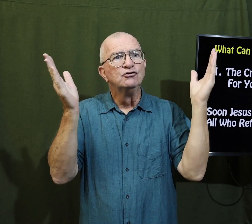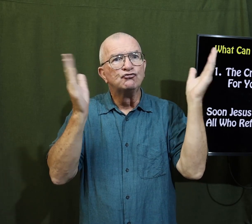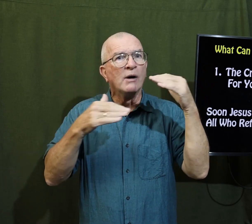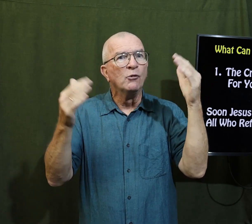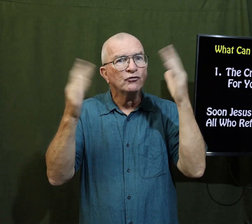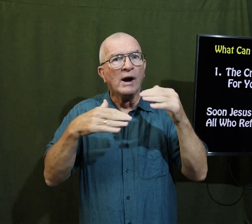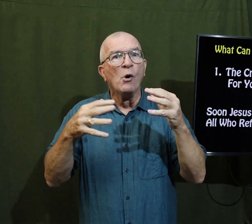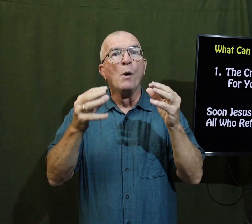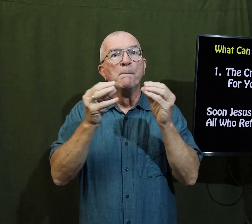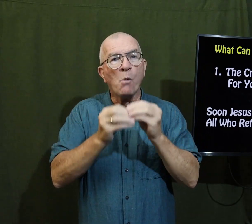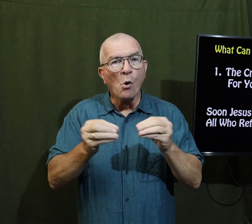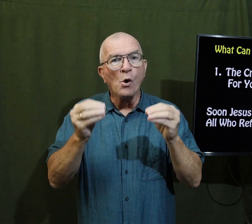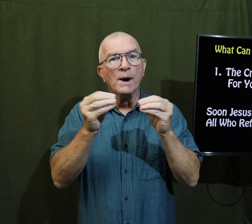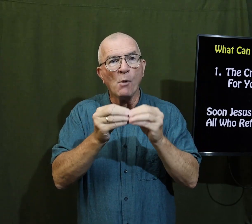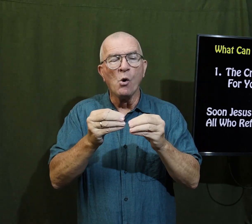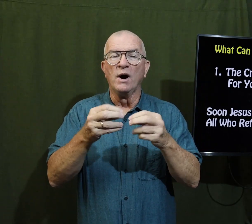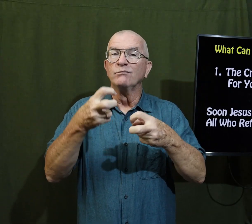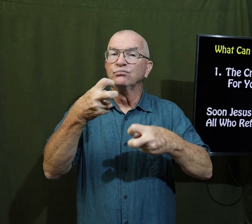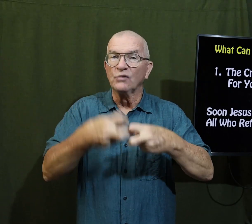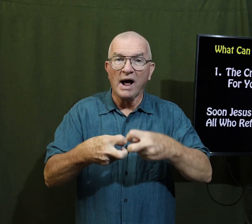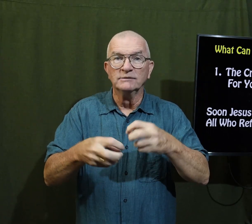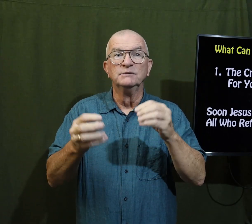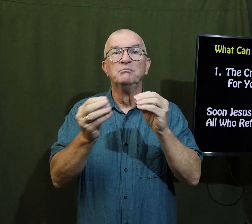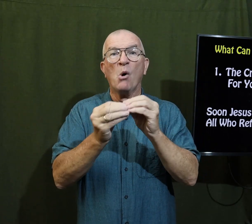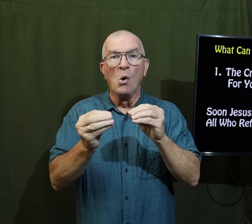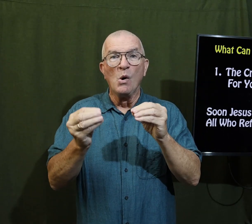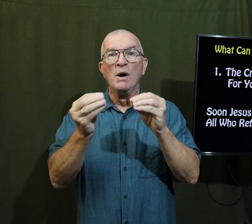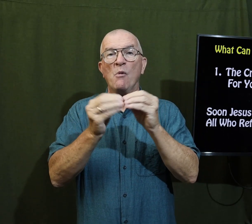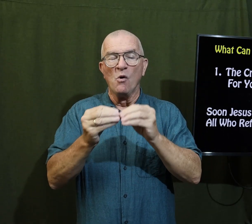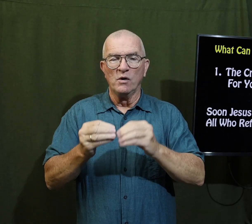and there will be more and more trouble more problems